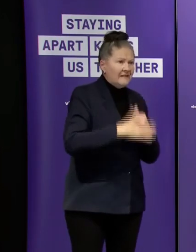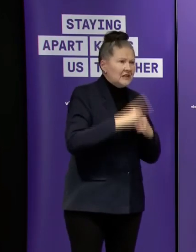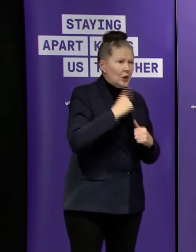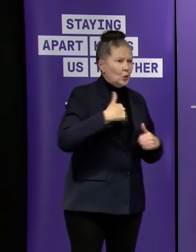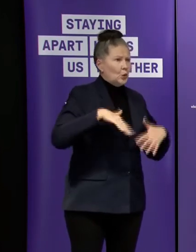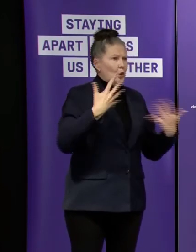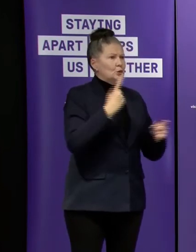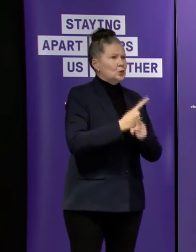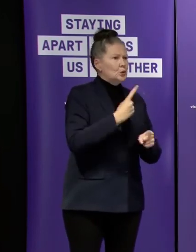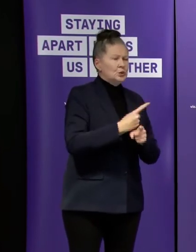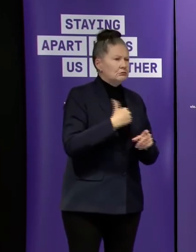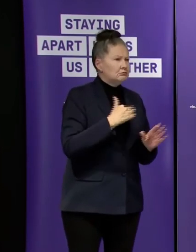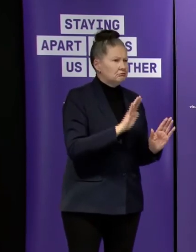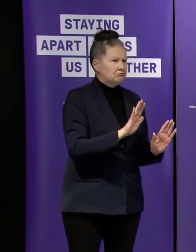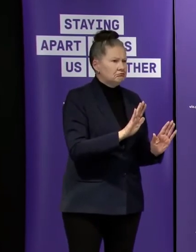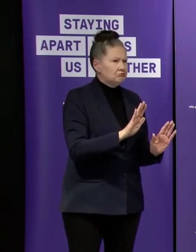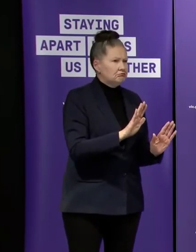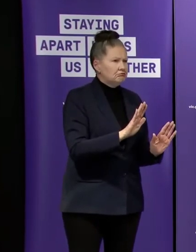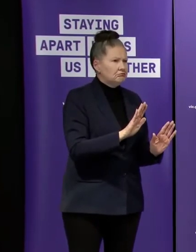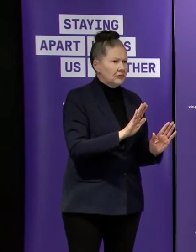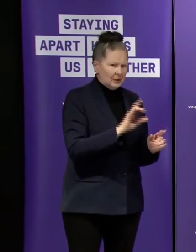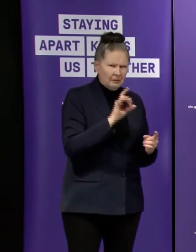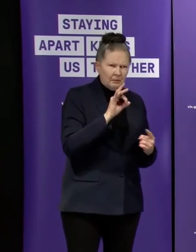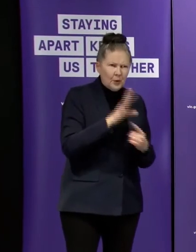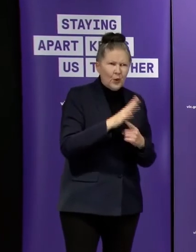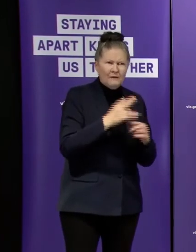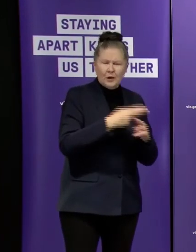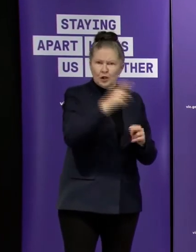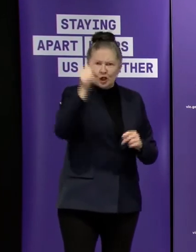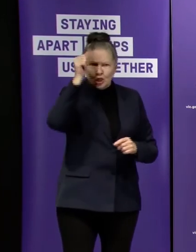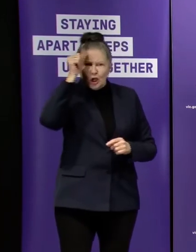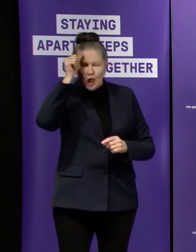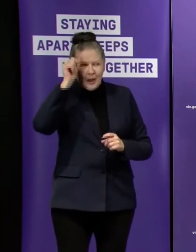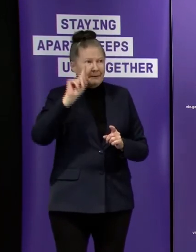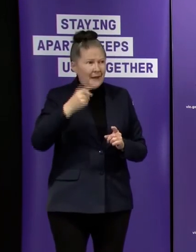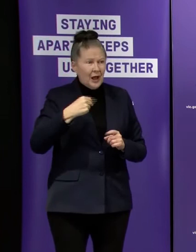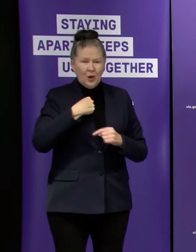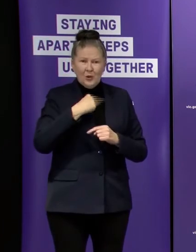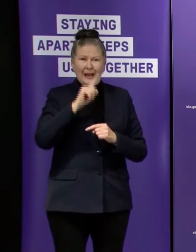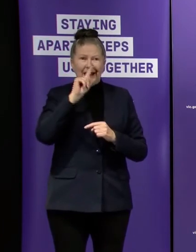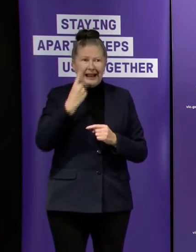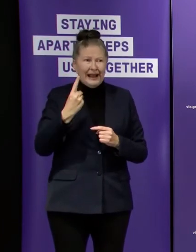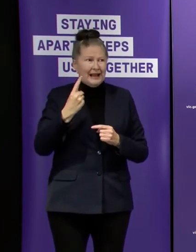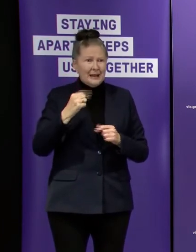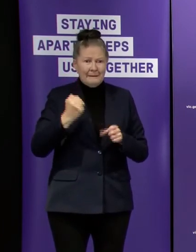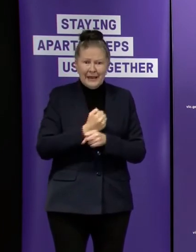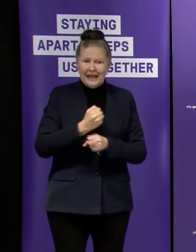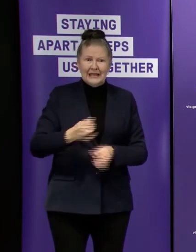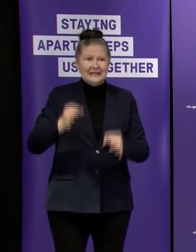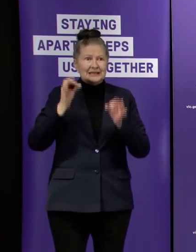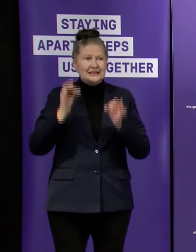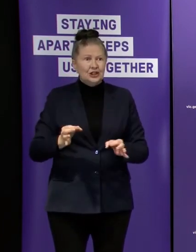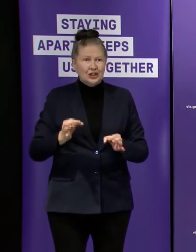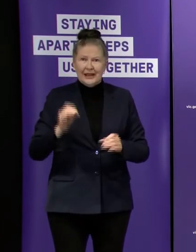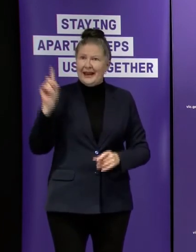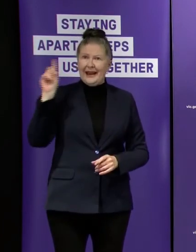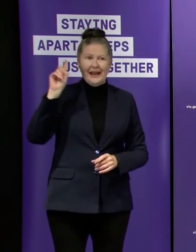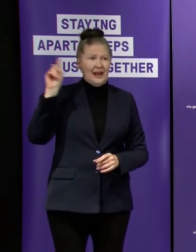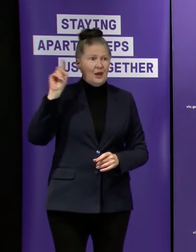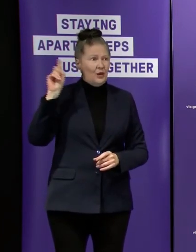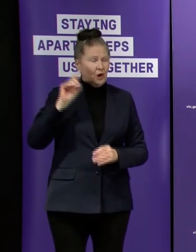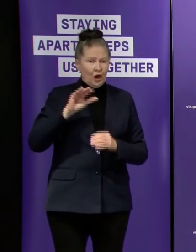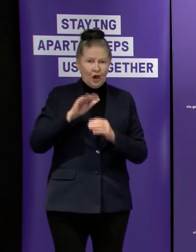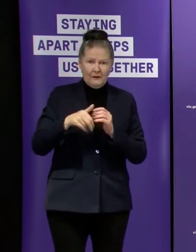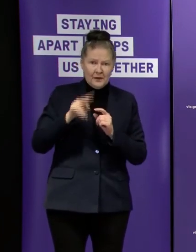that's important because it's very relevant to everyone's day-to-day life we're just not in a position at the moment to be able to look at